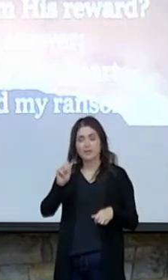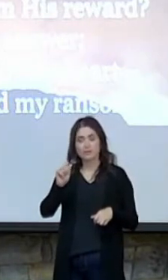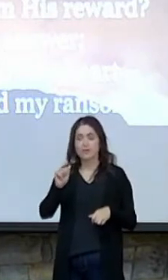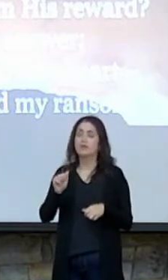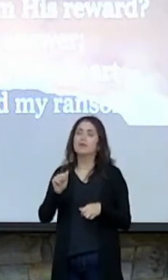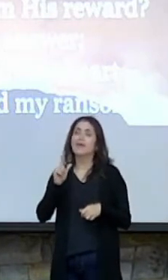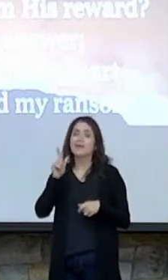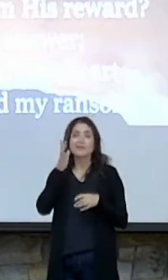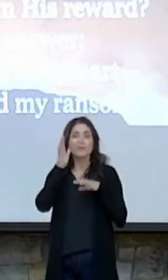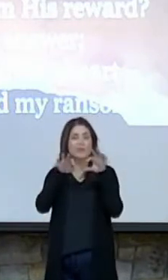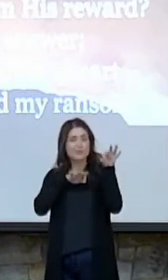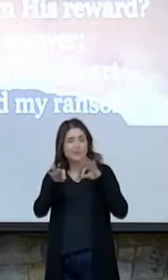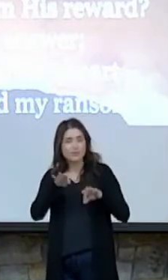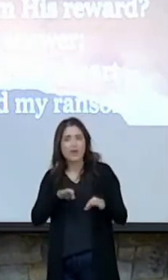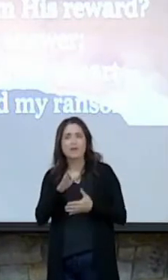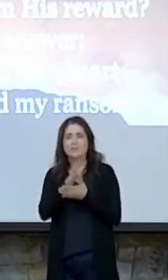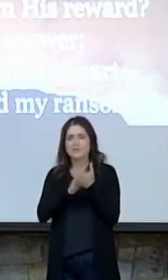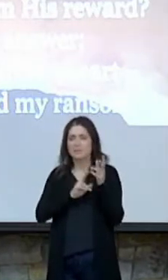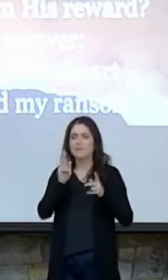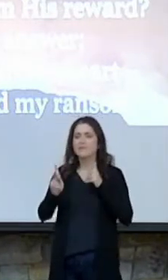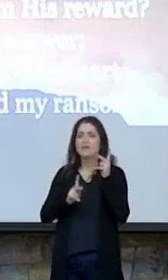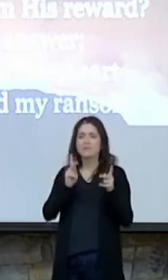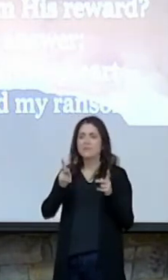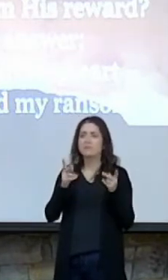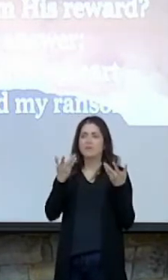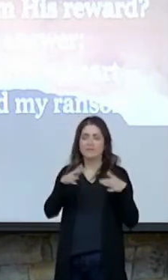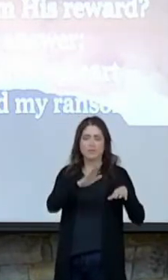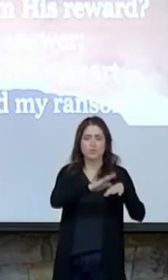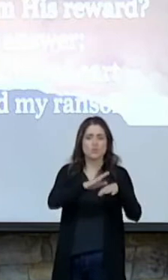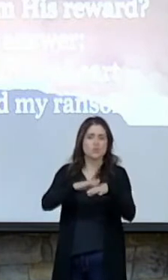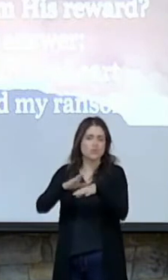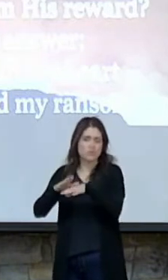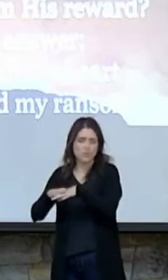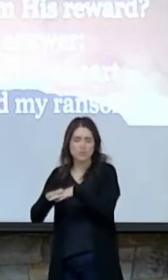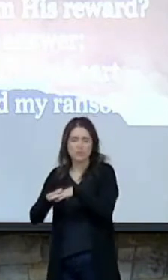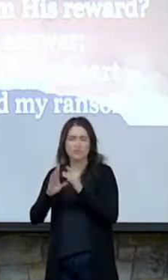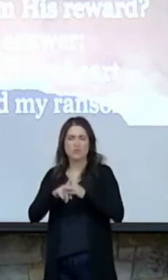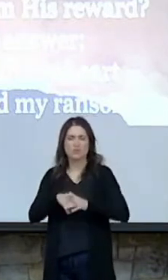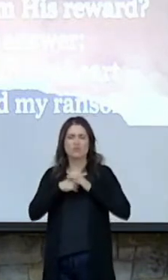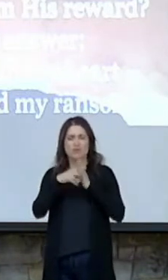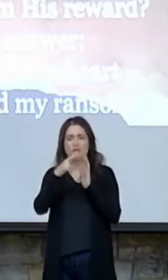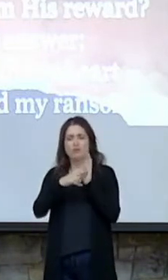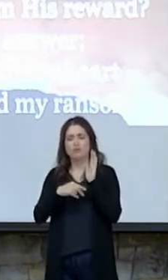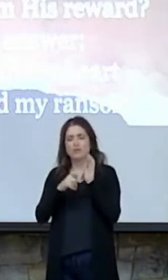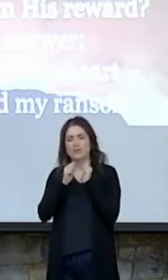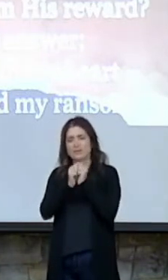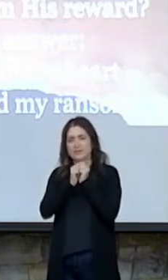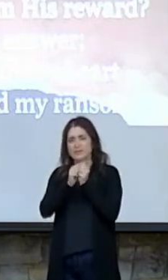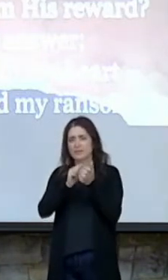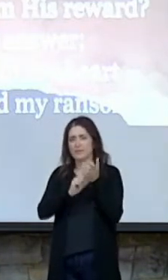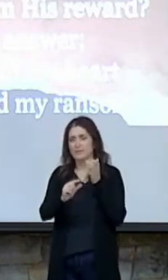some of the people that he has warned them about. Let's start reading together in verse 11.